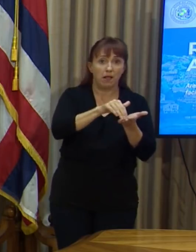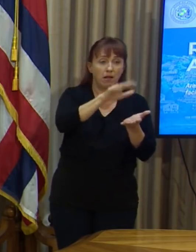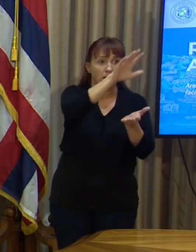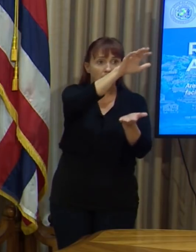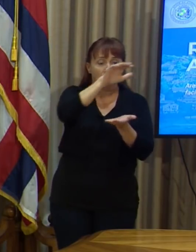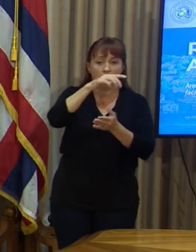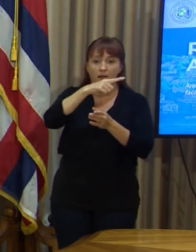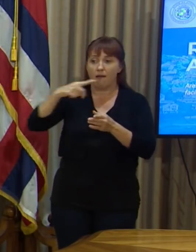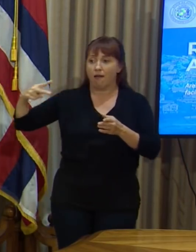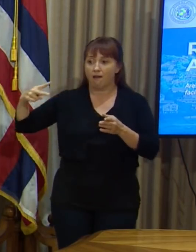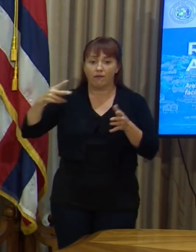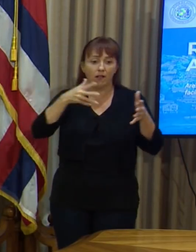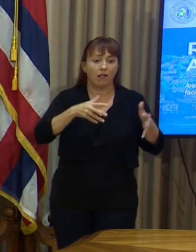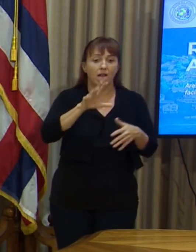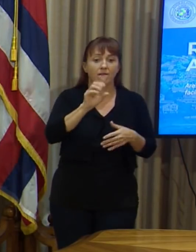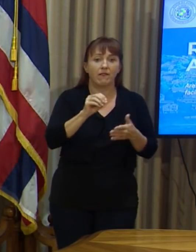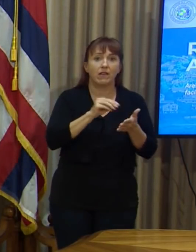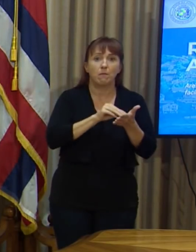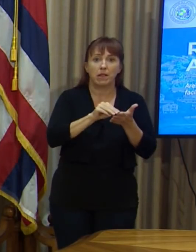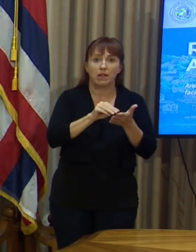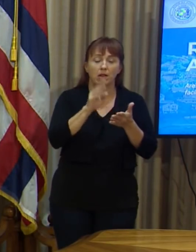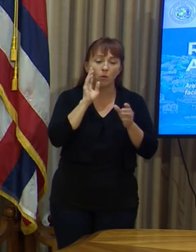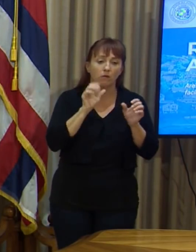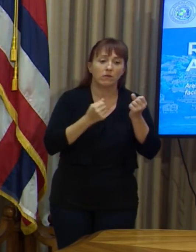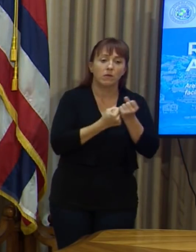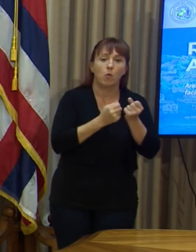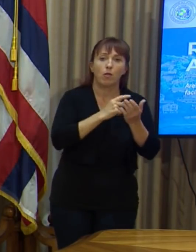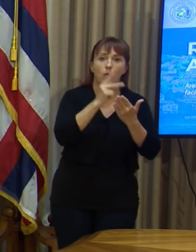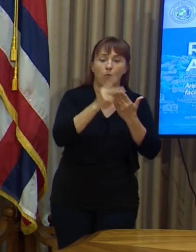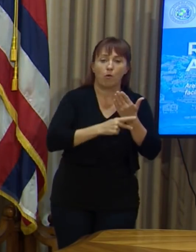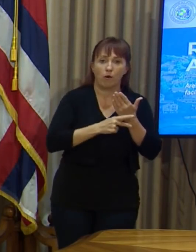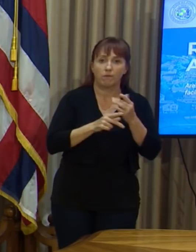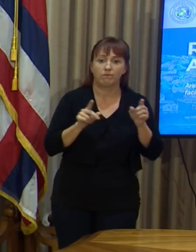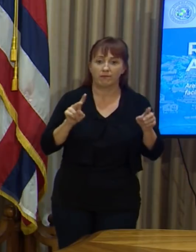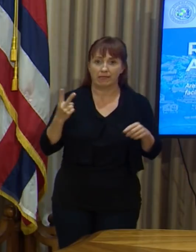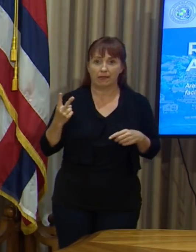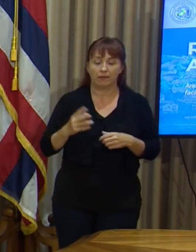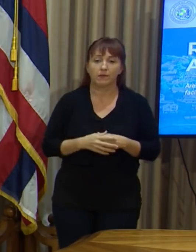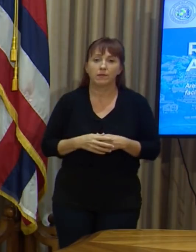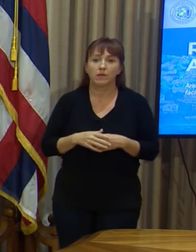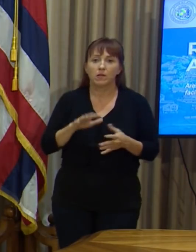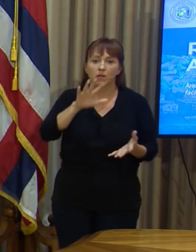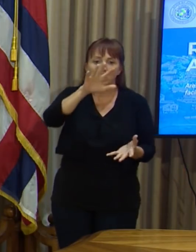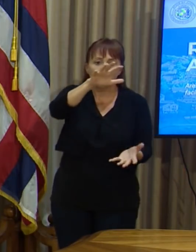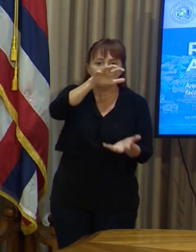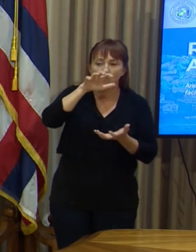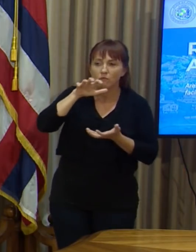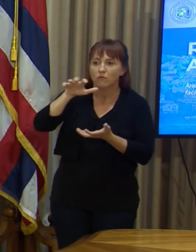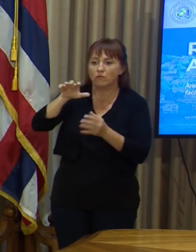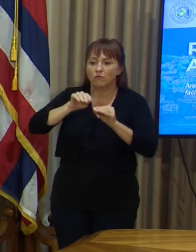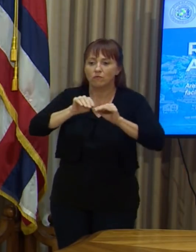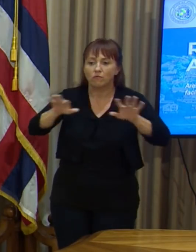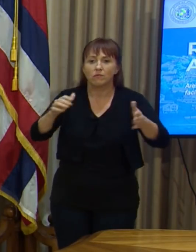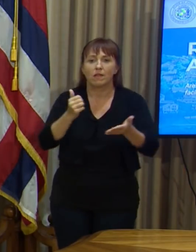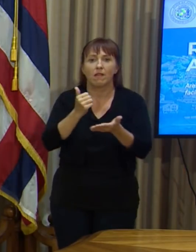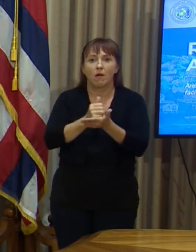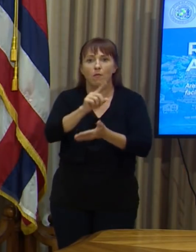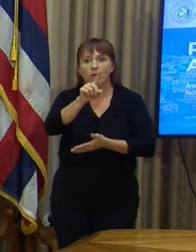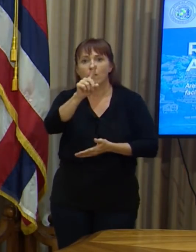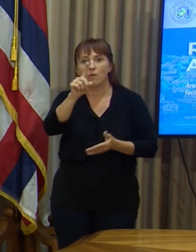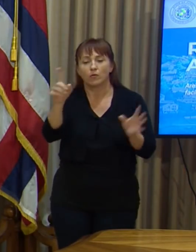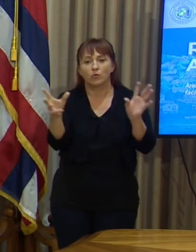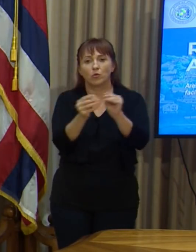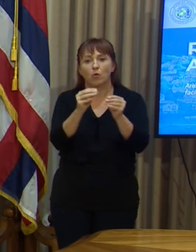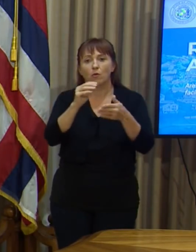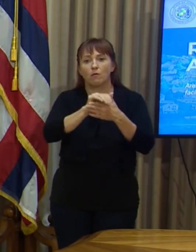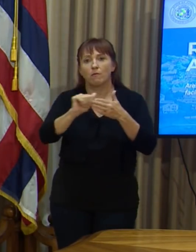support this program. In total we are providing 100 billion dollars to the people of Hawaii to help them